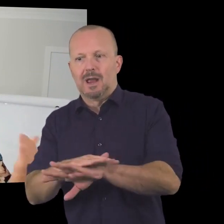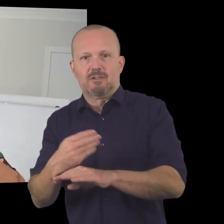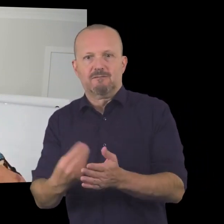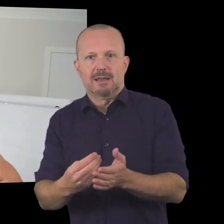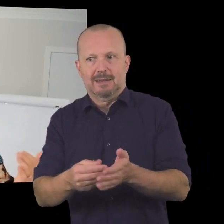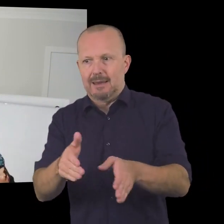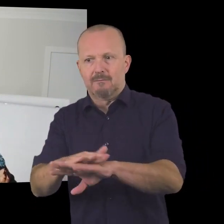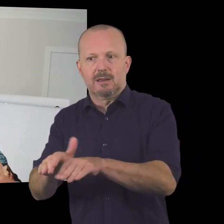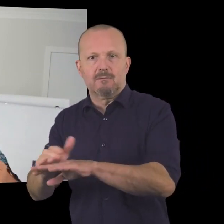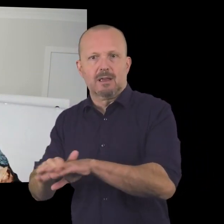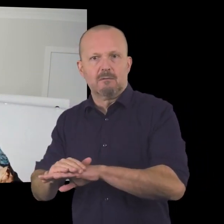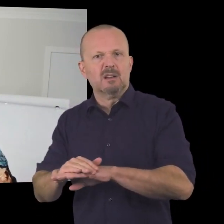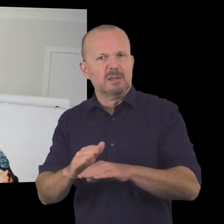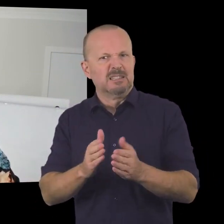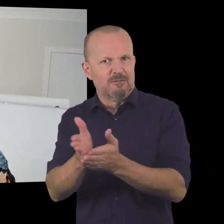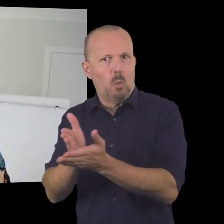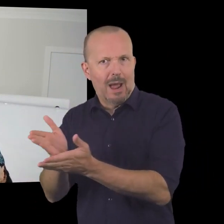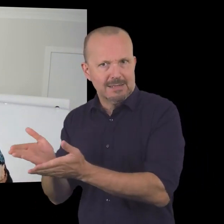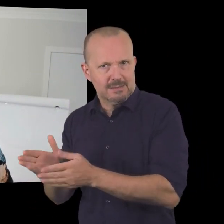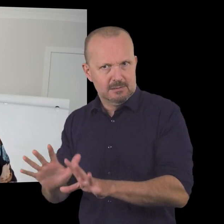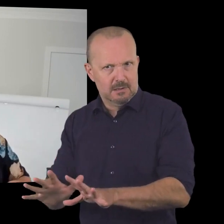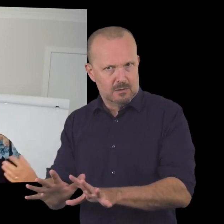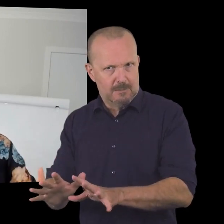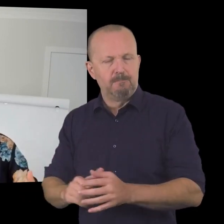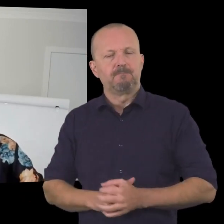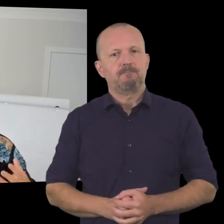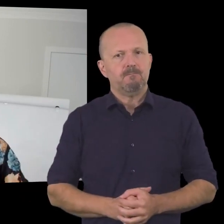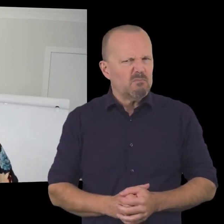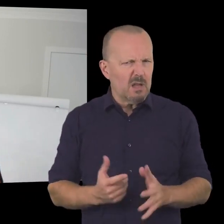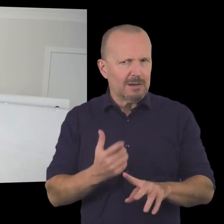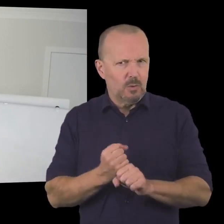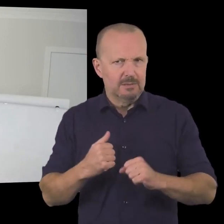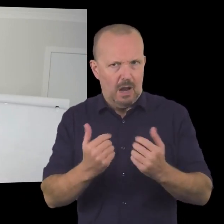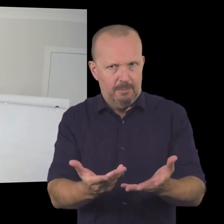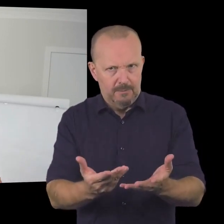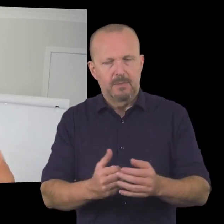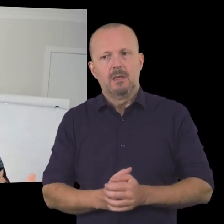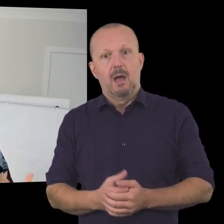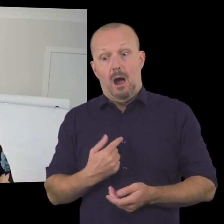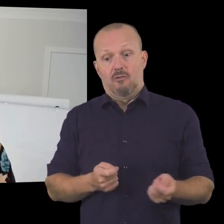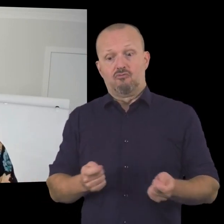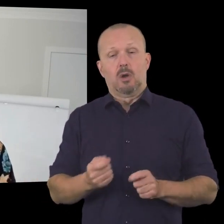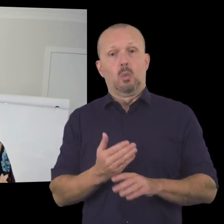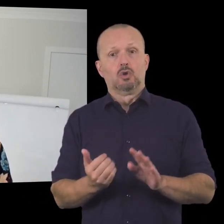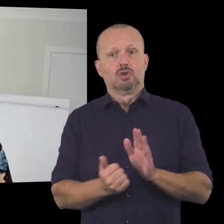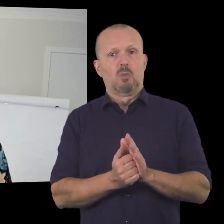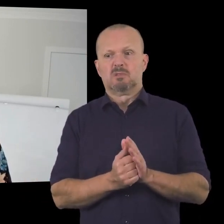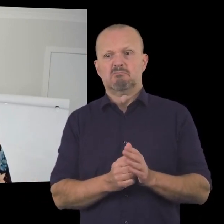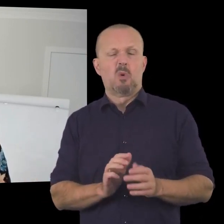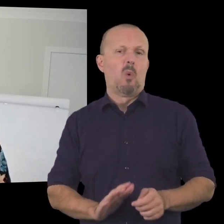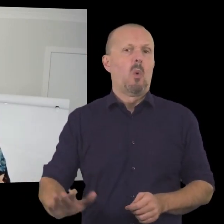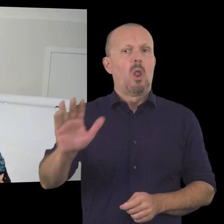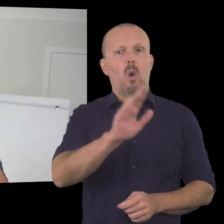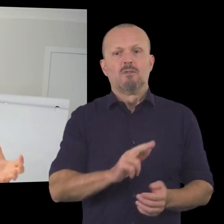cover those funds or raise those funds uh in different ways so let me give you a couple of very quick examples so i saw we run